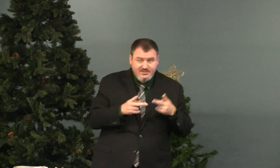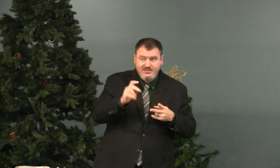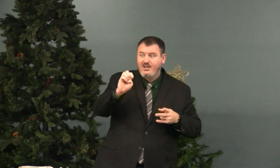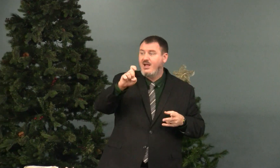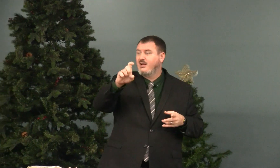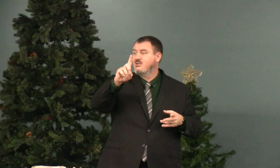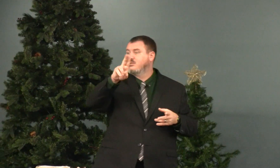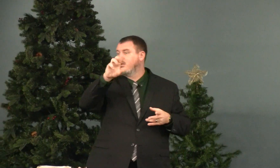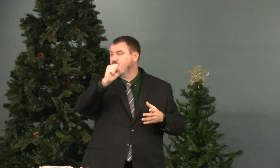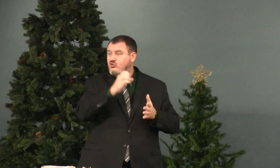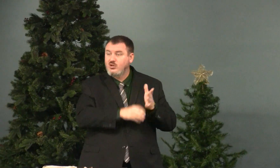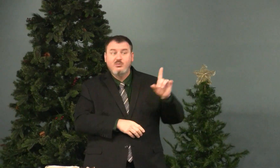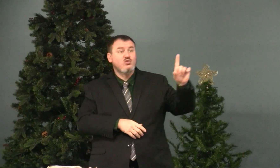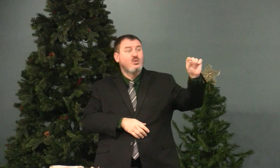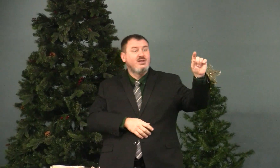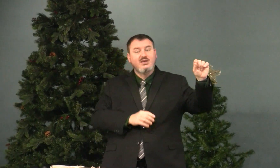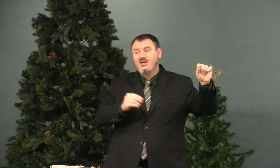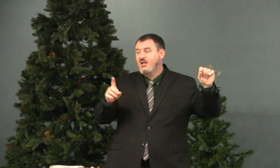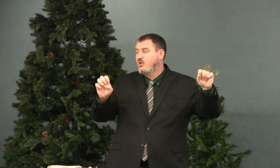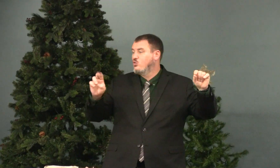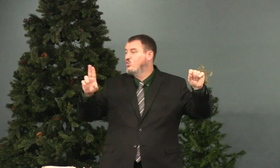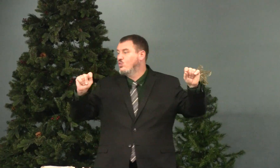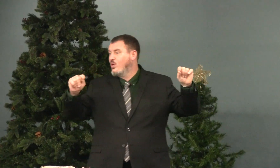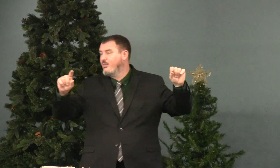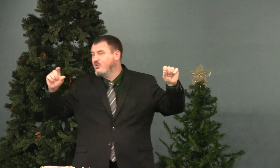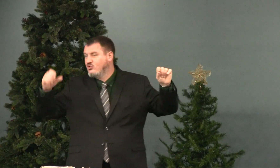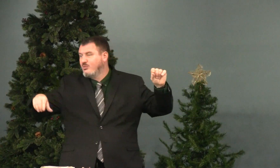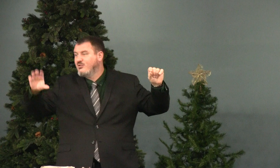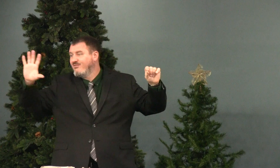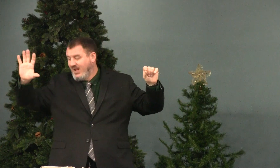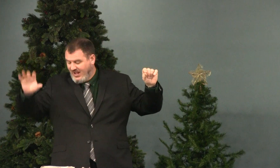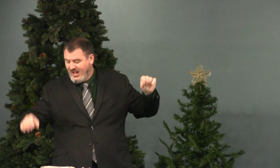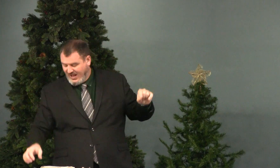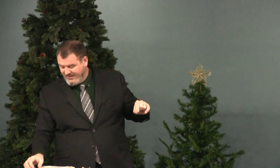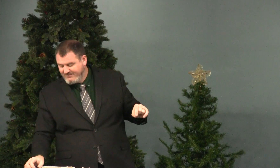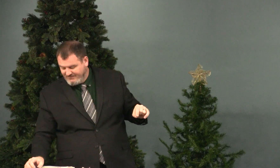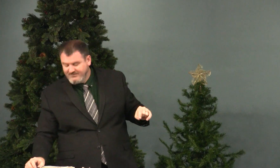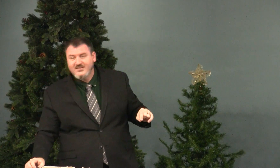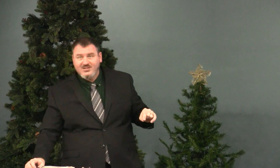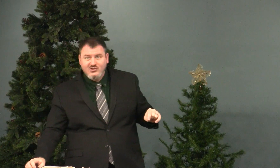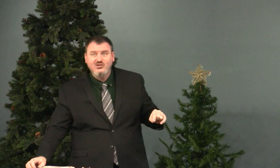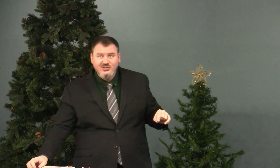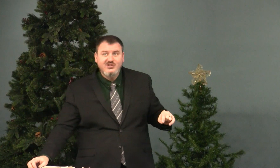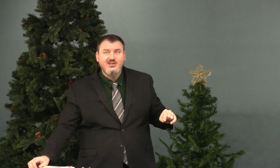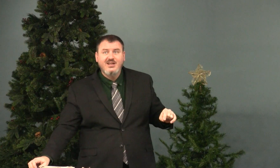So we find them in two places, Exodus and Deuteronomy, chapter 5.